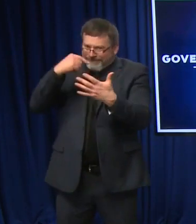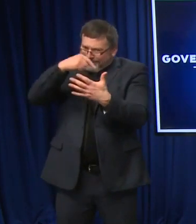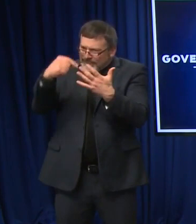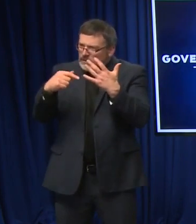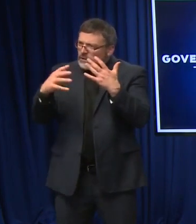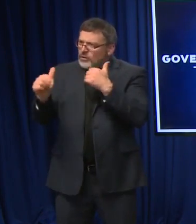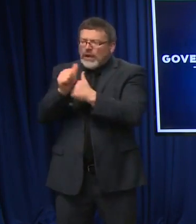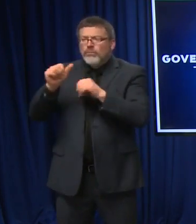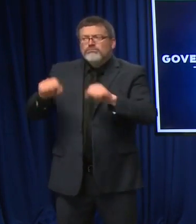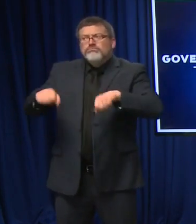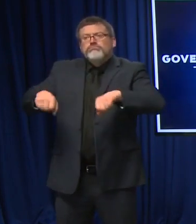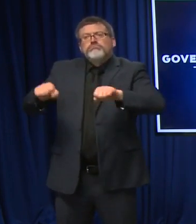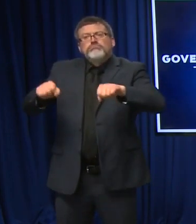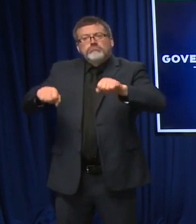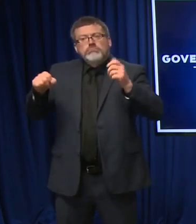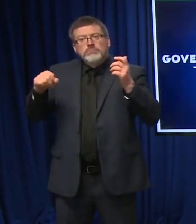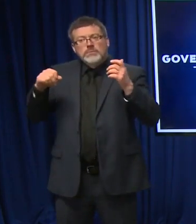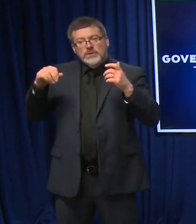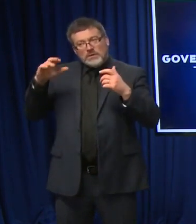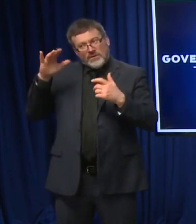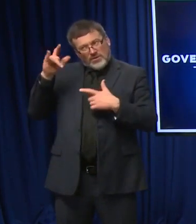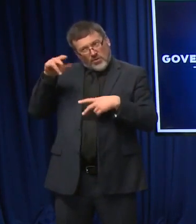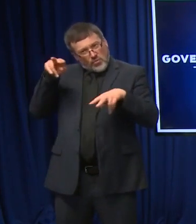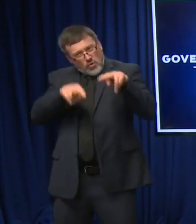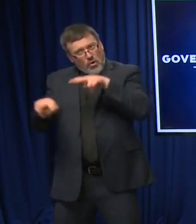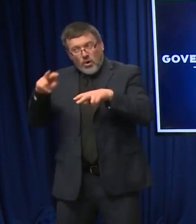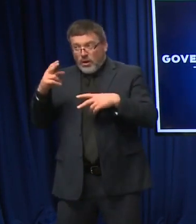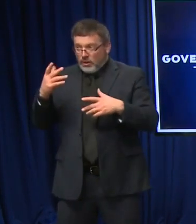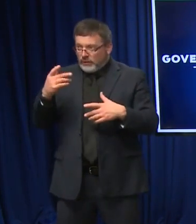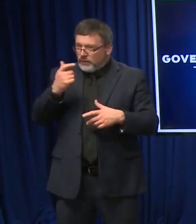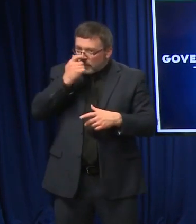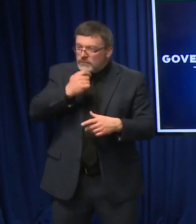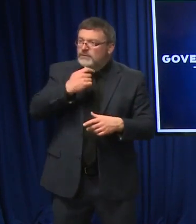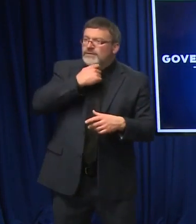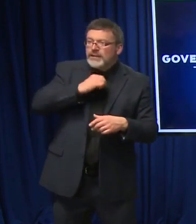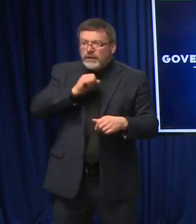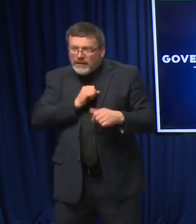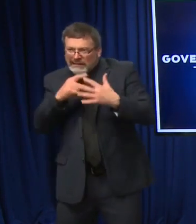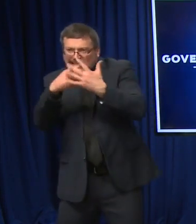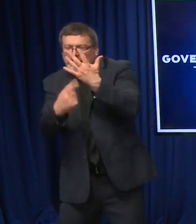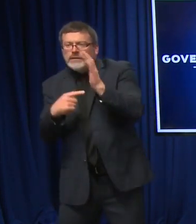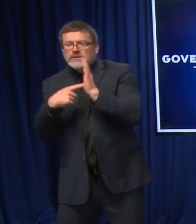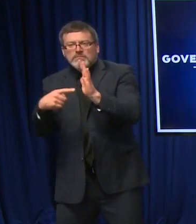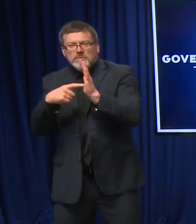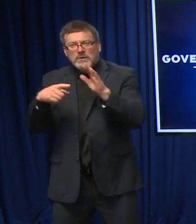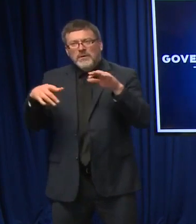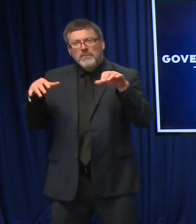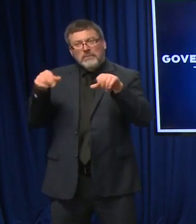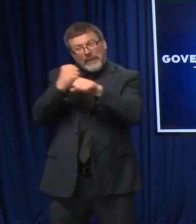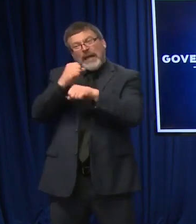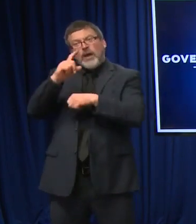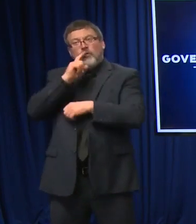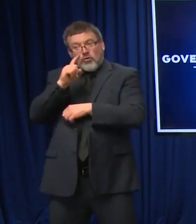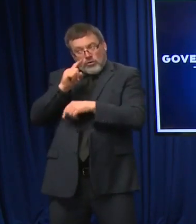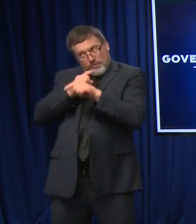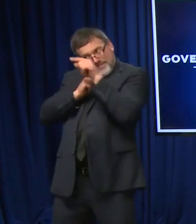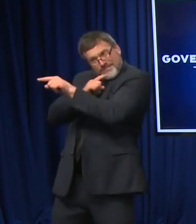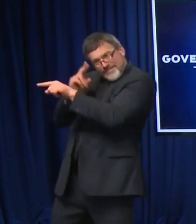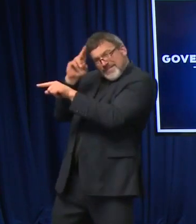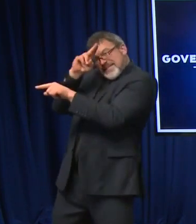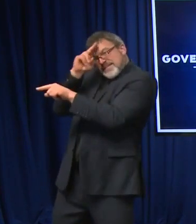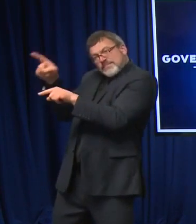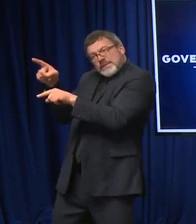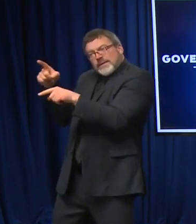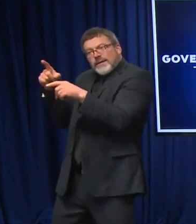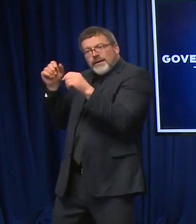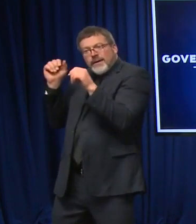very tough virus. And those symptoms can be very, very difficult to work through. So we just need to make sure that the hospital capacity